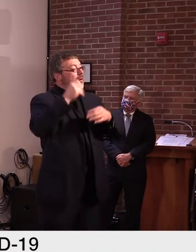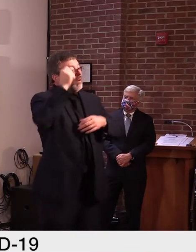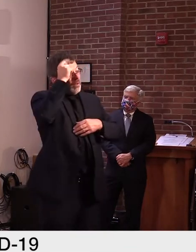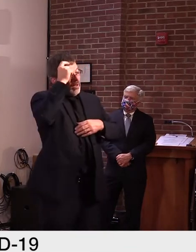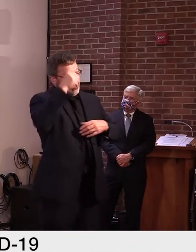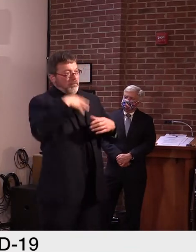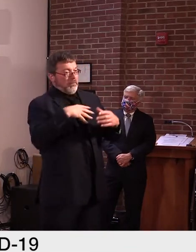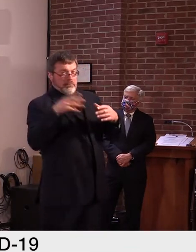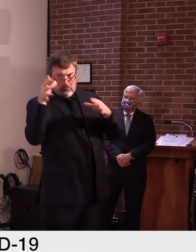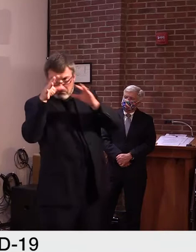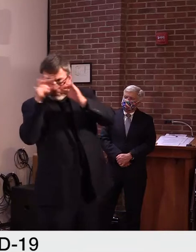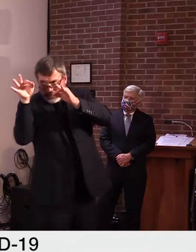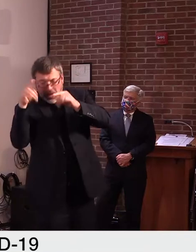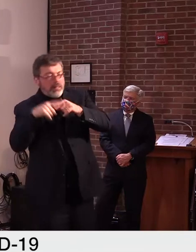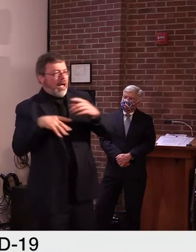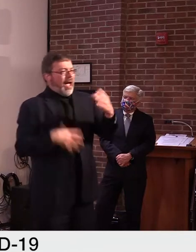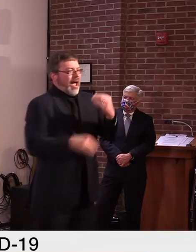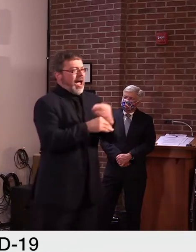about that.